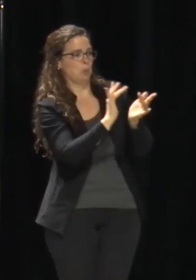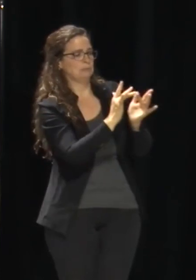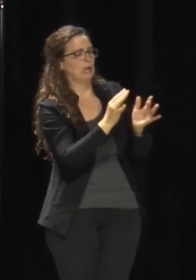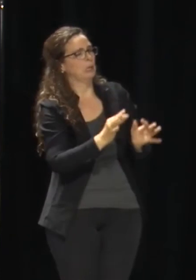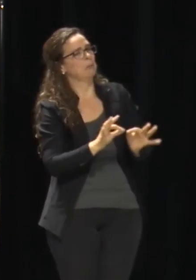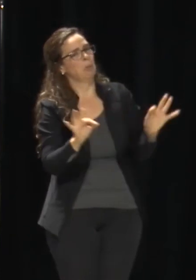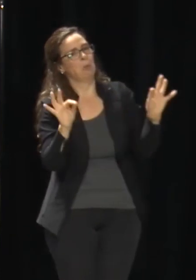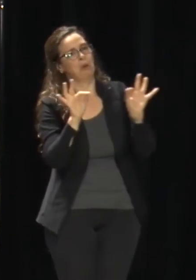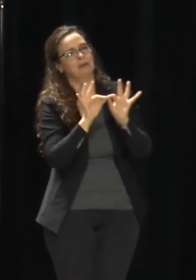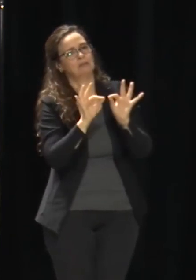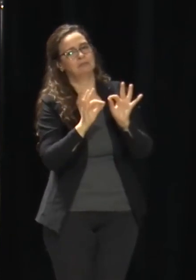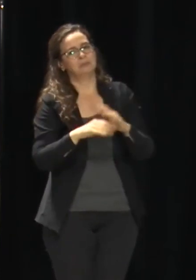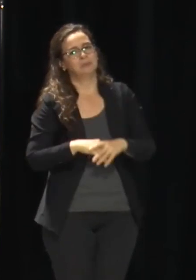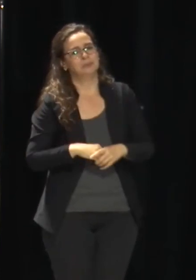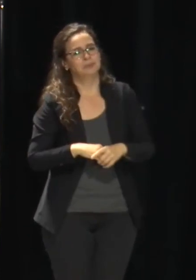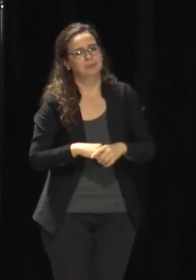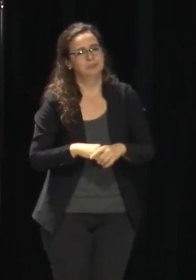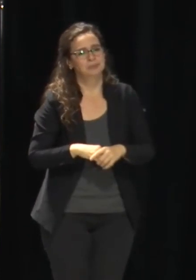to do before New York Forward.